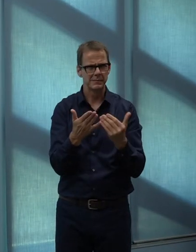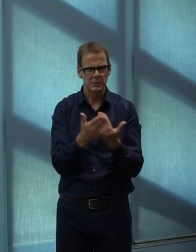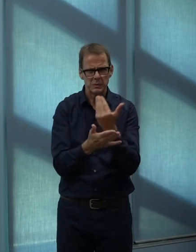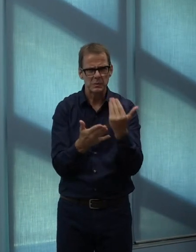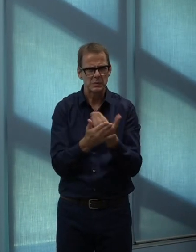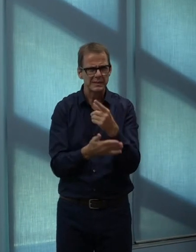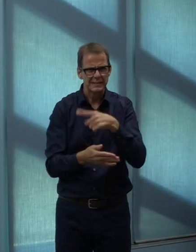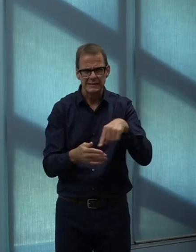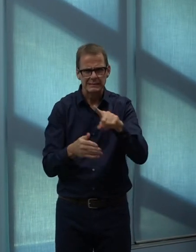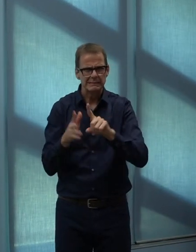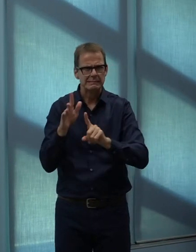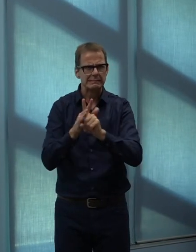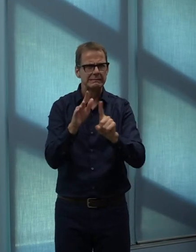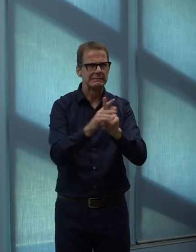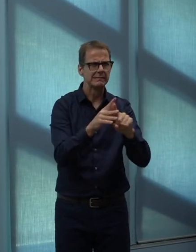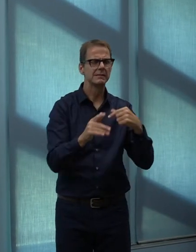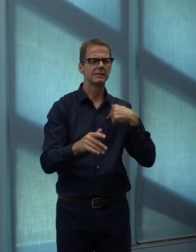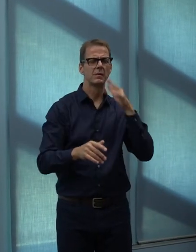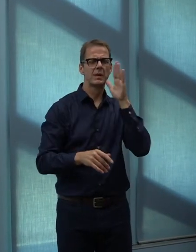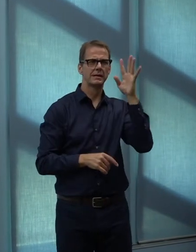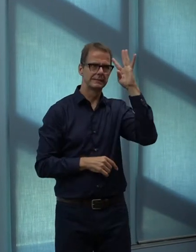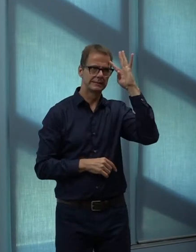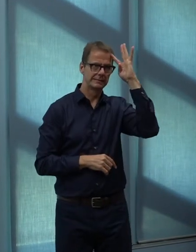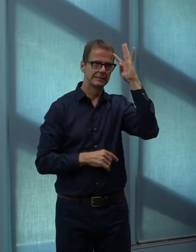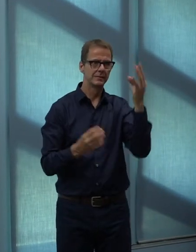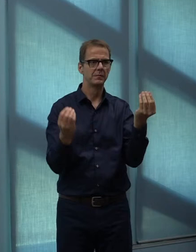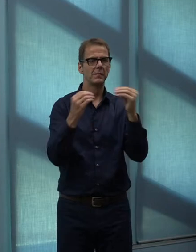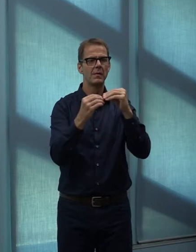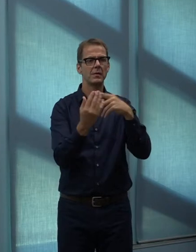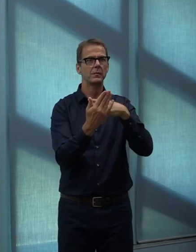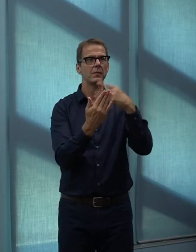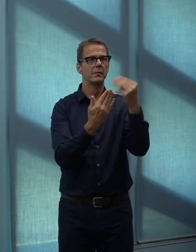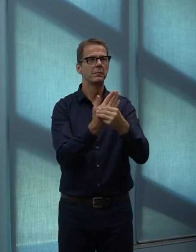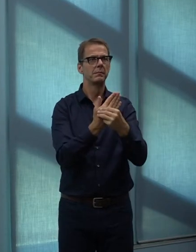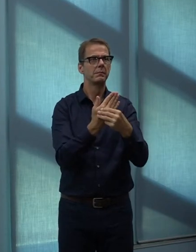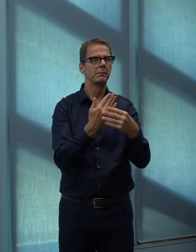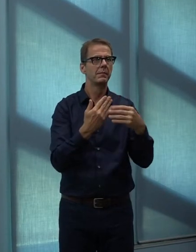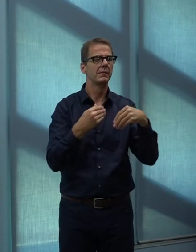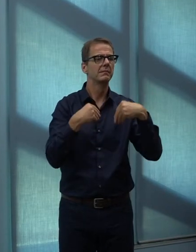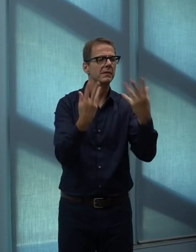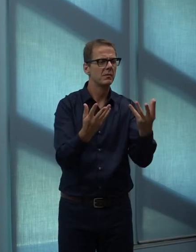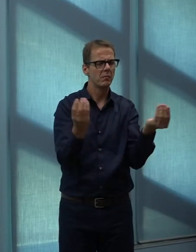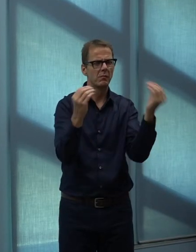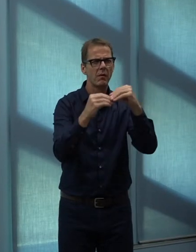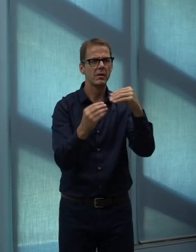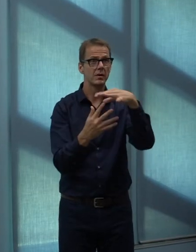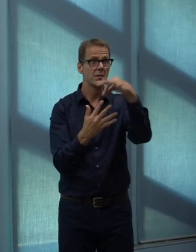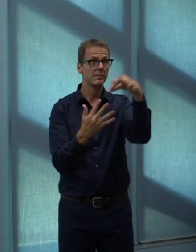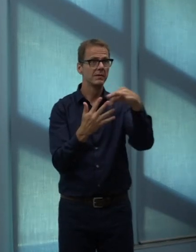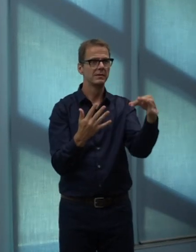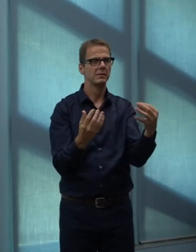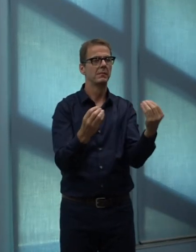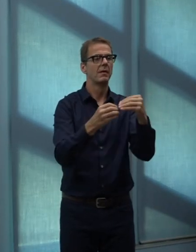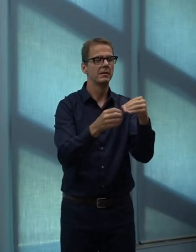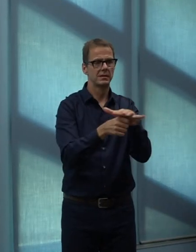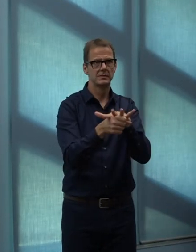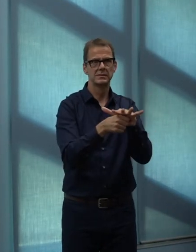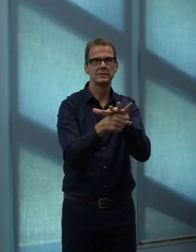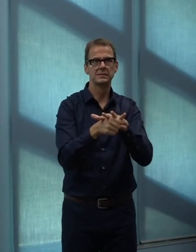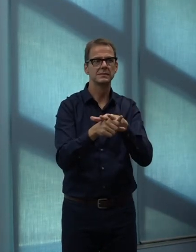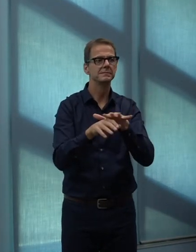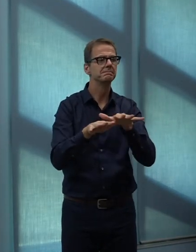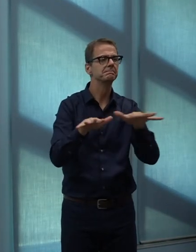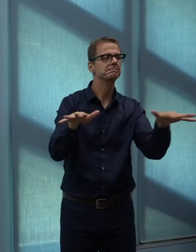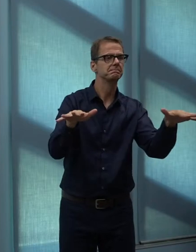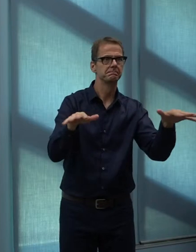on street parking where needed. A review of the city's overarching parking principles and our on street parking management and enforcement